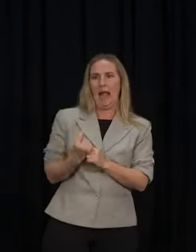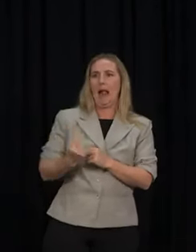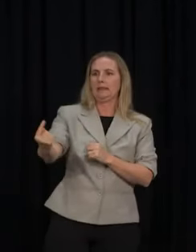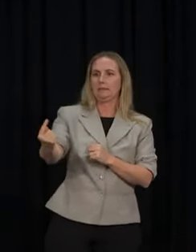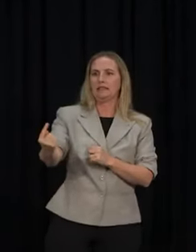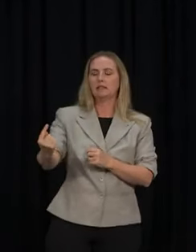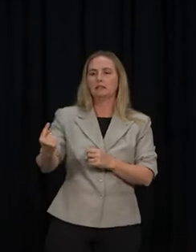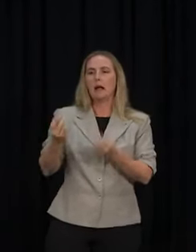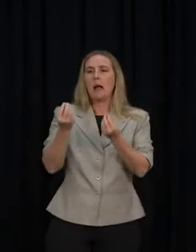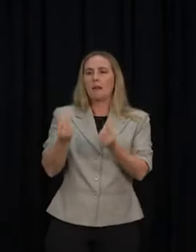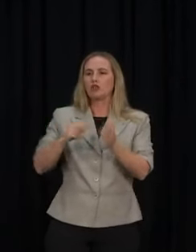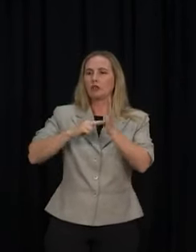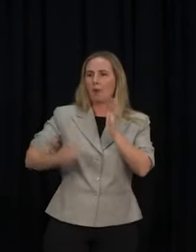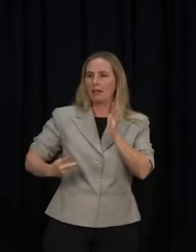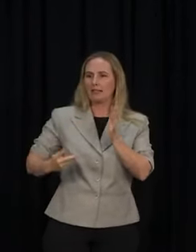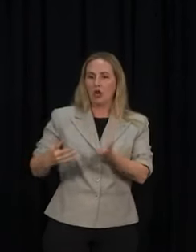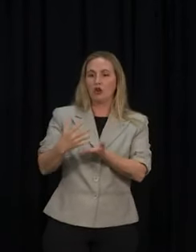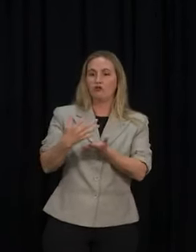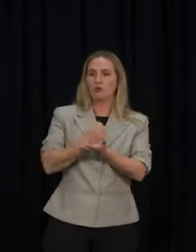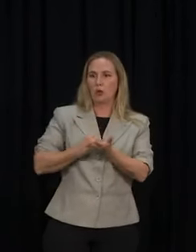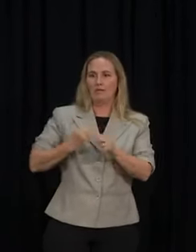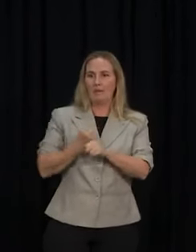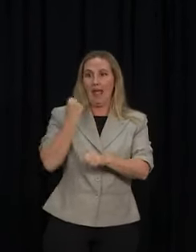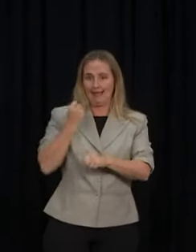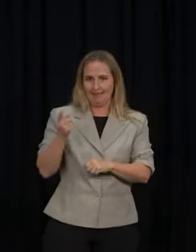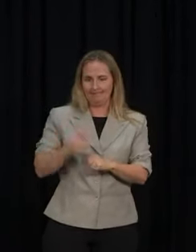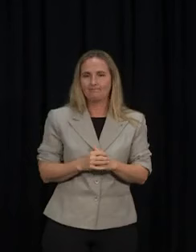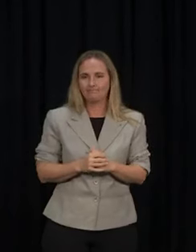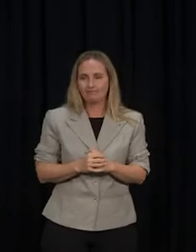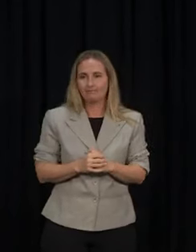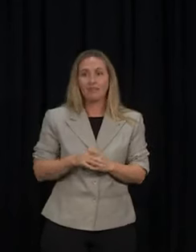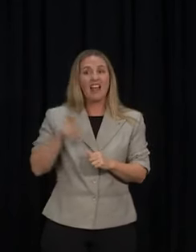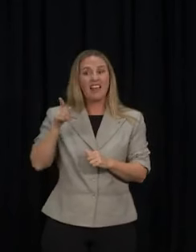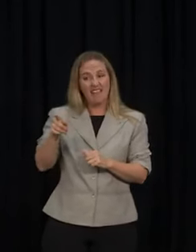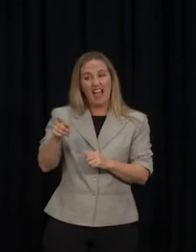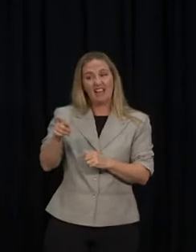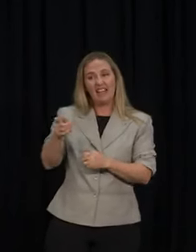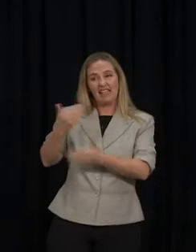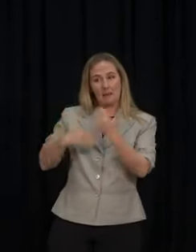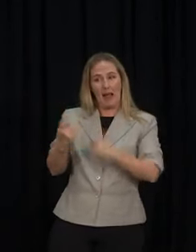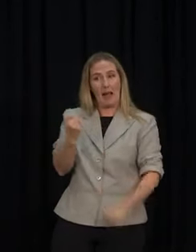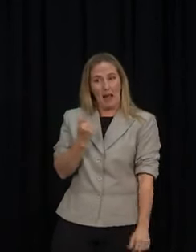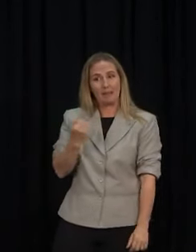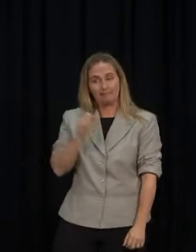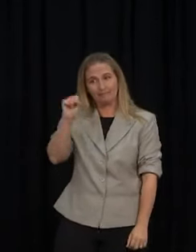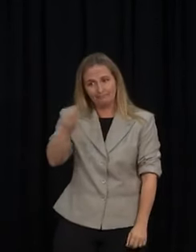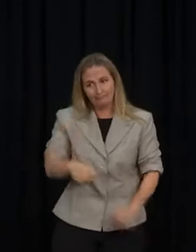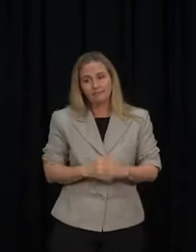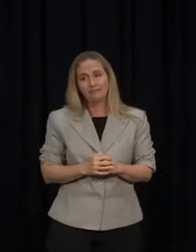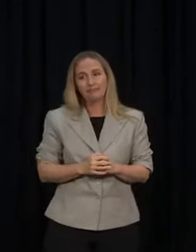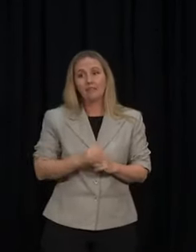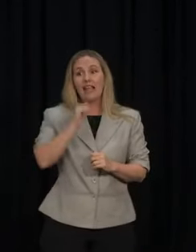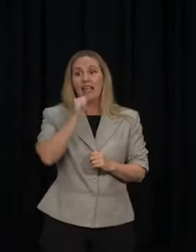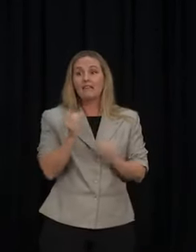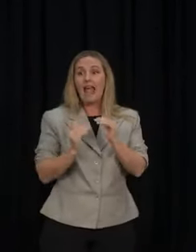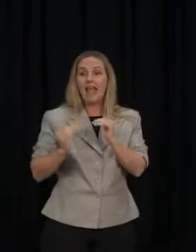of the Reserve Bank make. However, the Reserve Bank have made the direction of travel relatively clear. Obviously, when interest rates